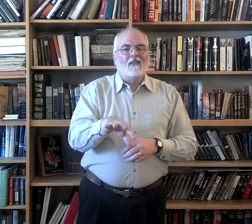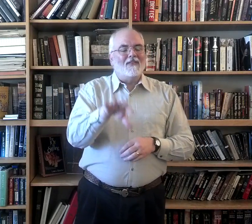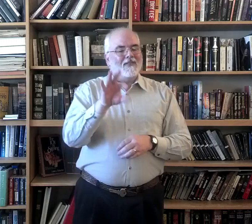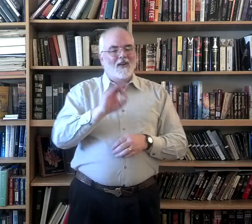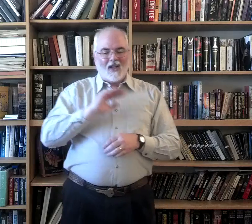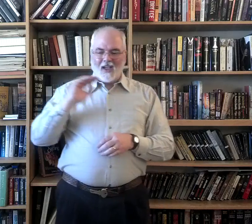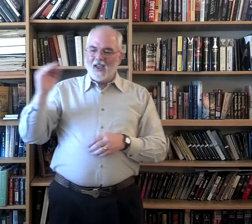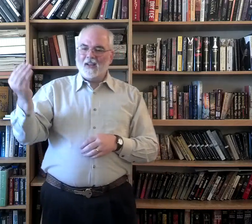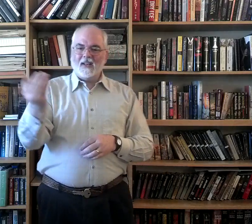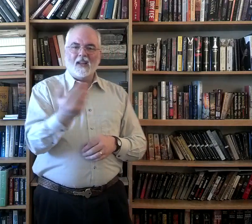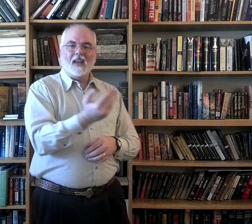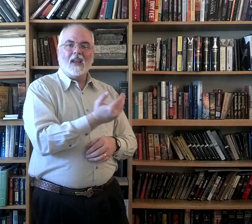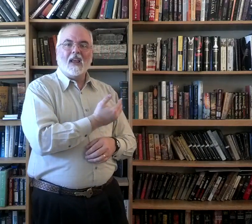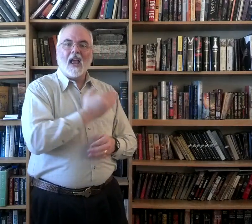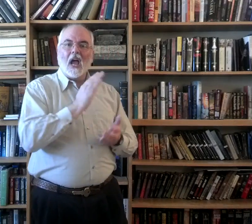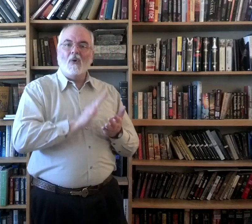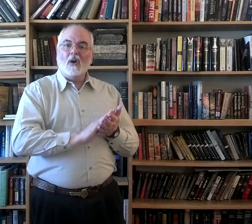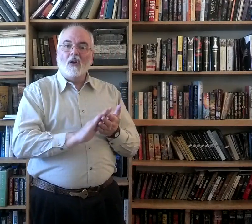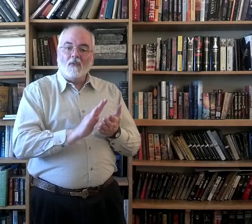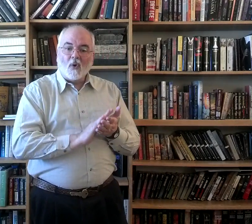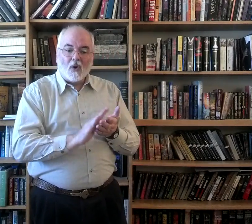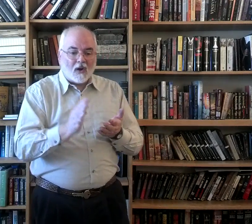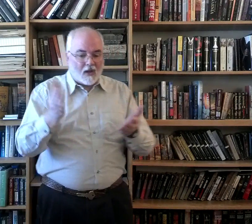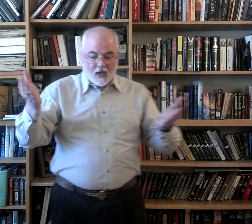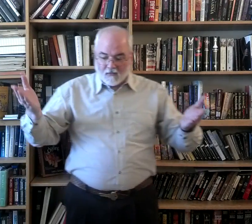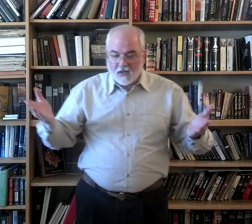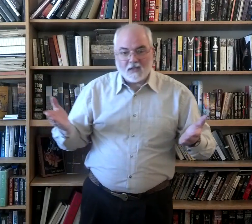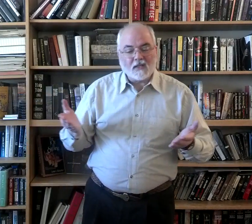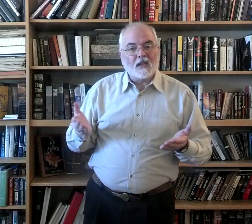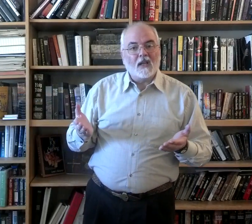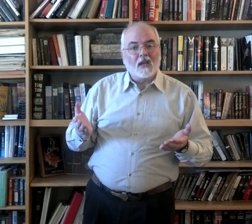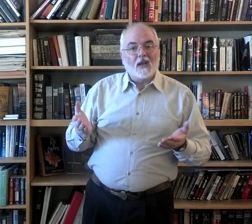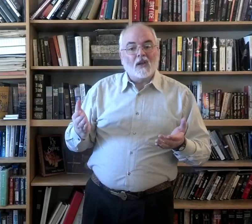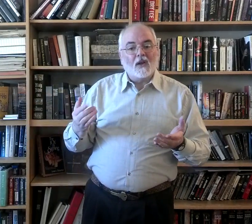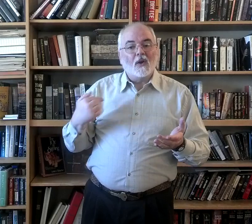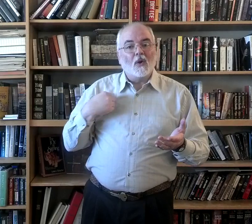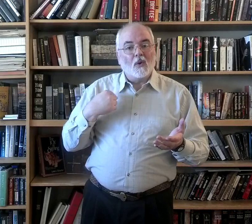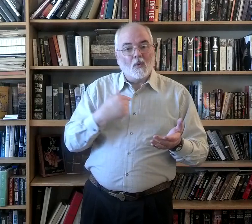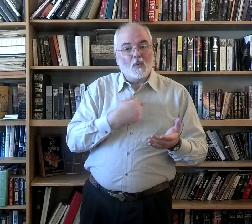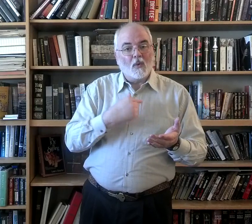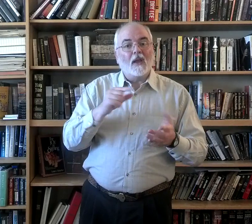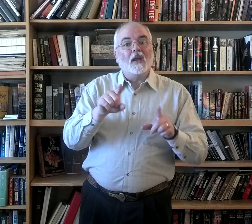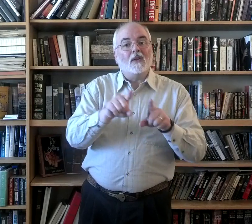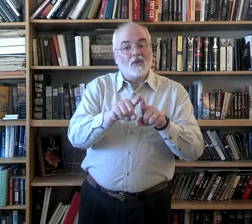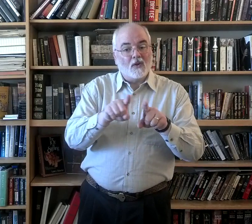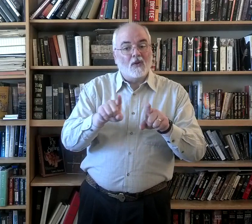Finding our forgiveness here, we in turn